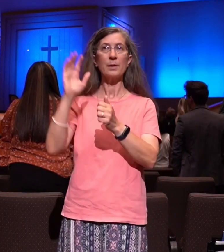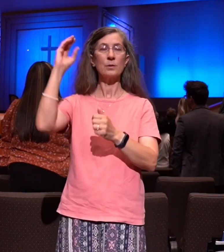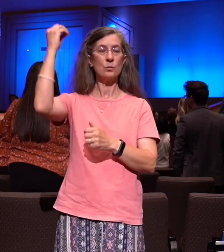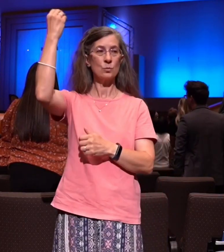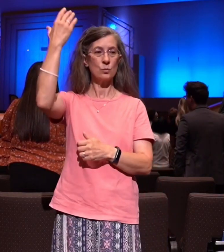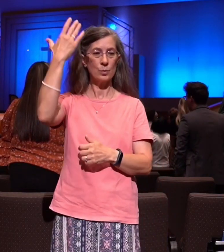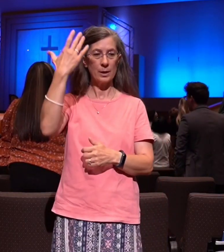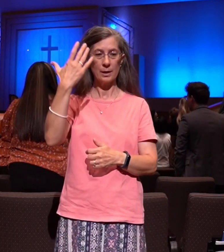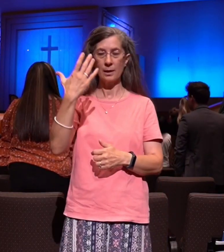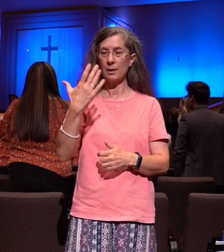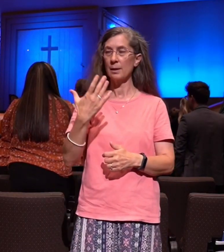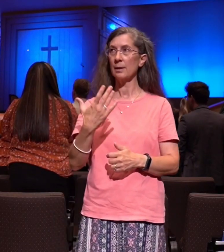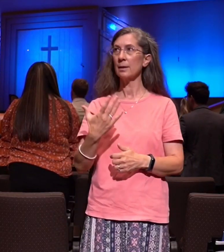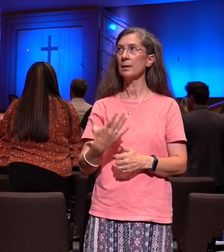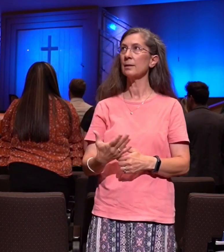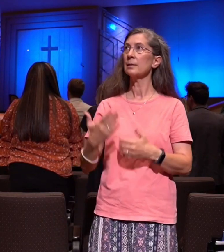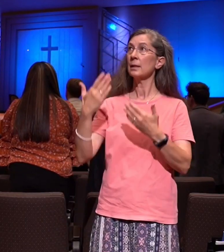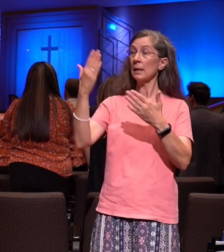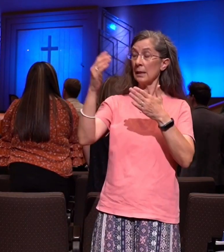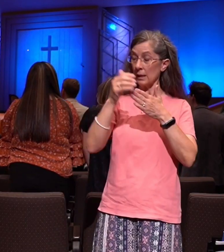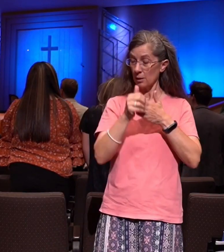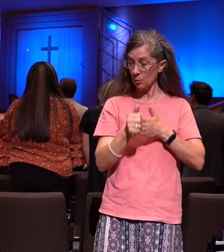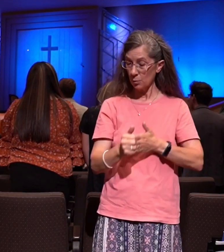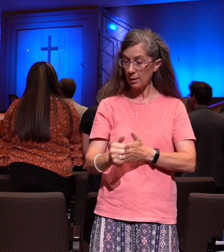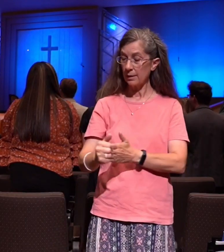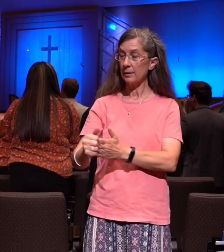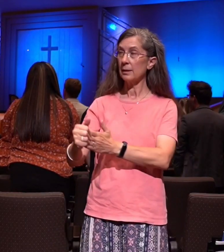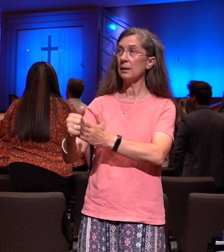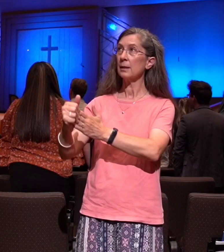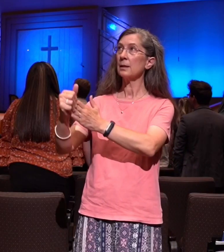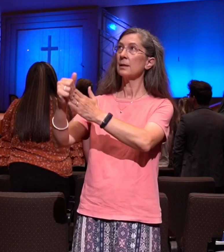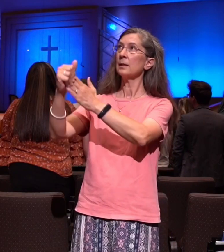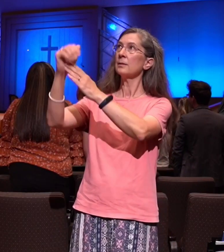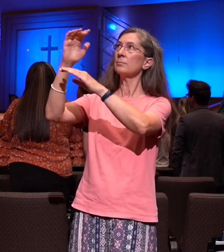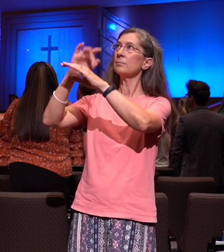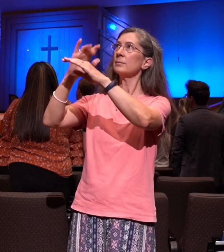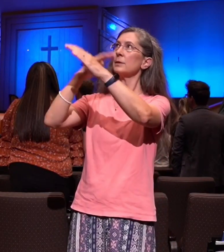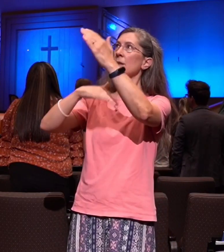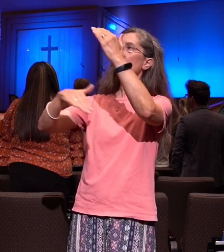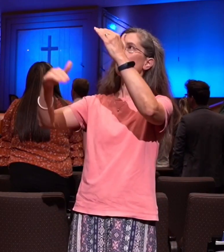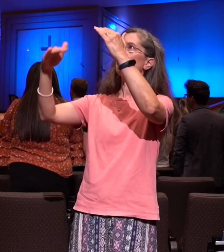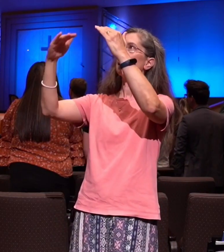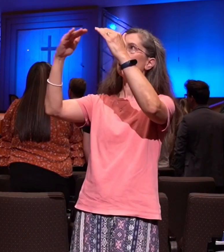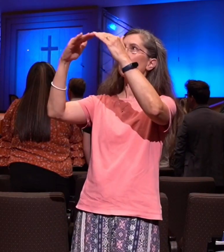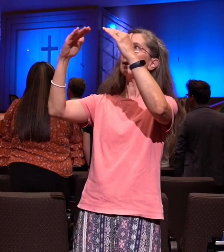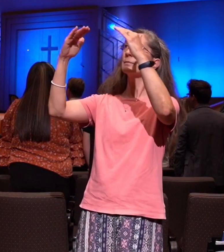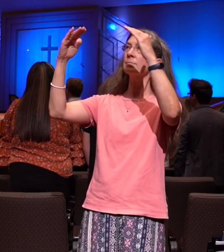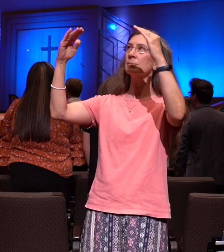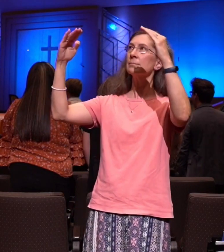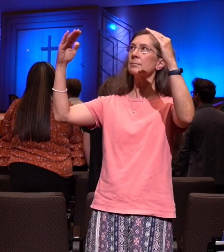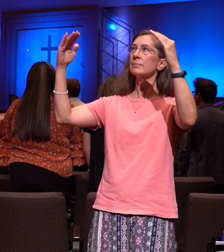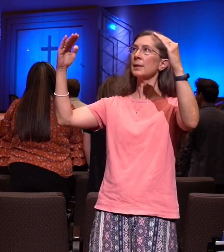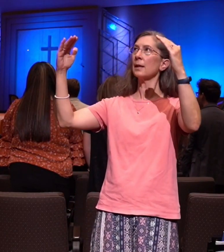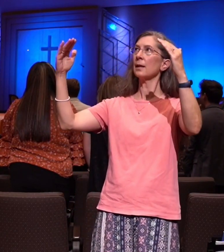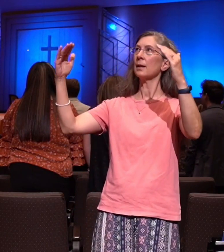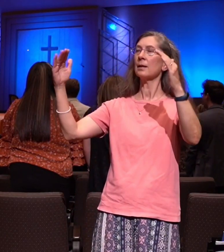When he takes me by the hand, and leads me through the promised land.